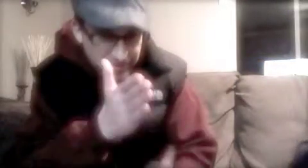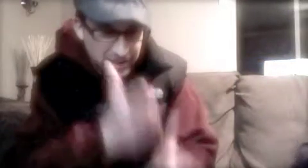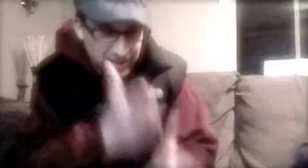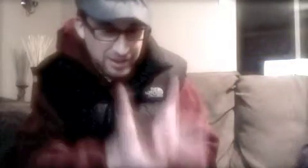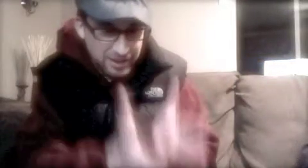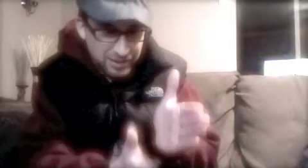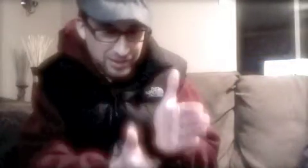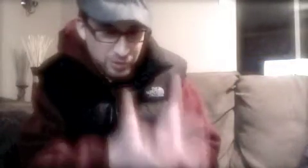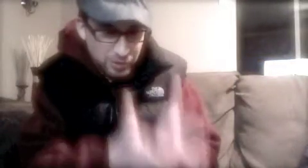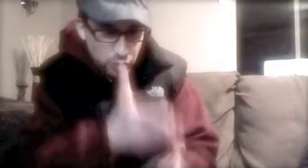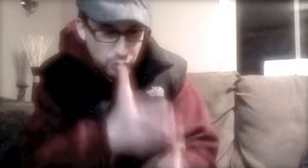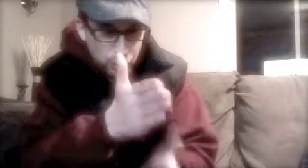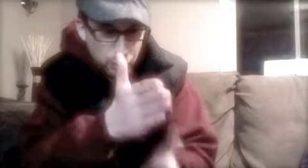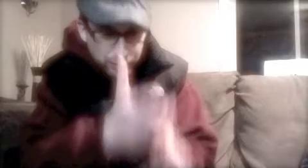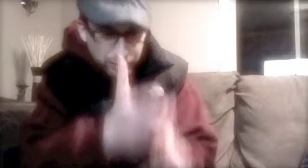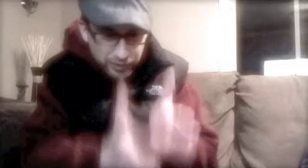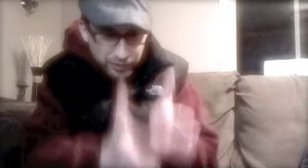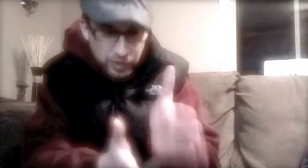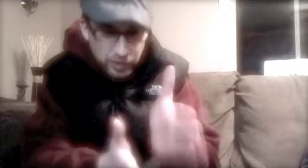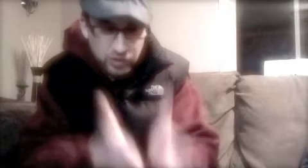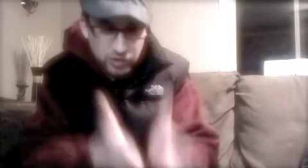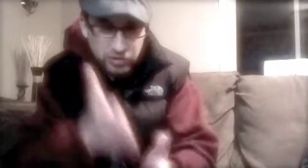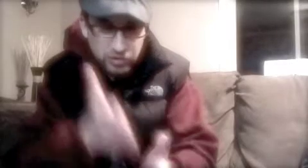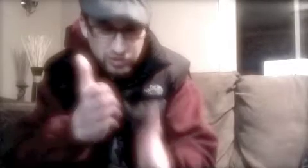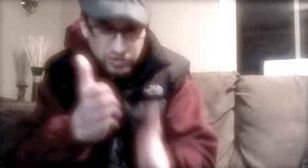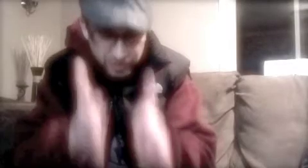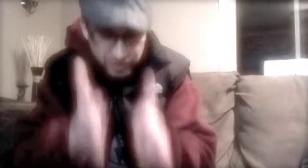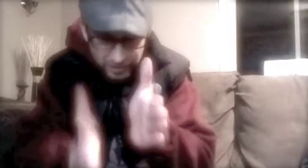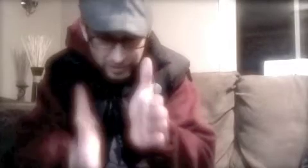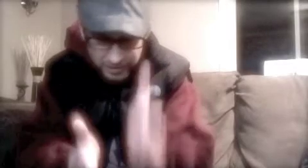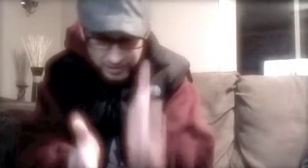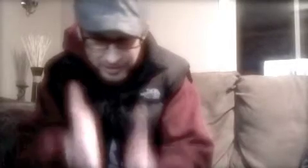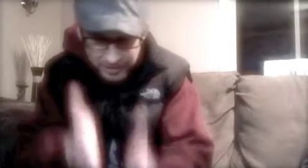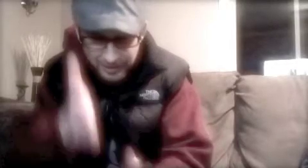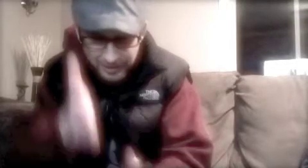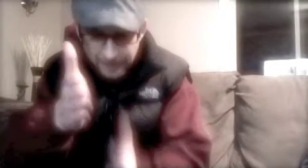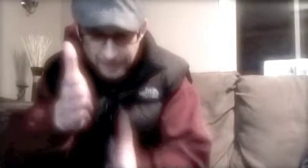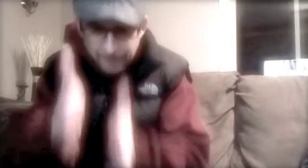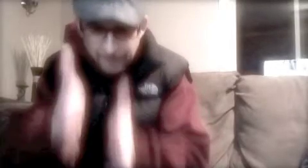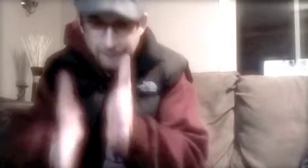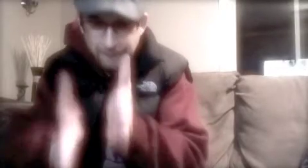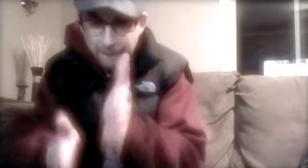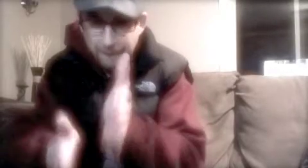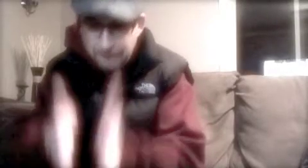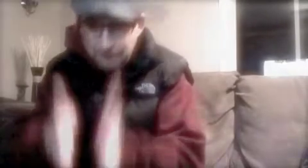Baby don't hurt me, don't hurt me, no more